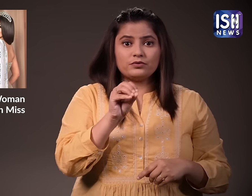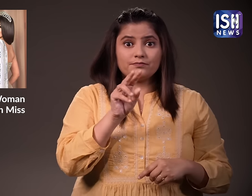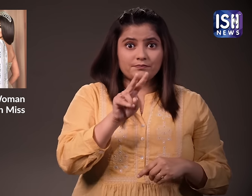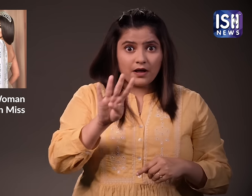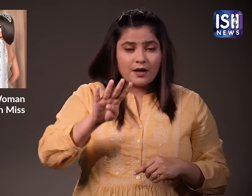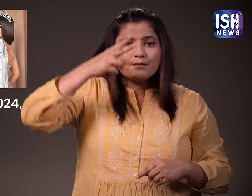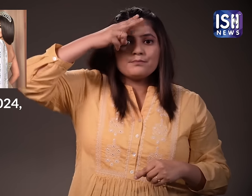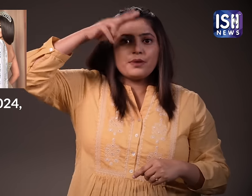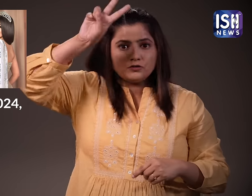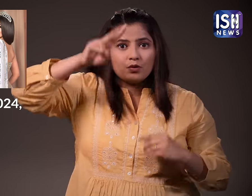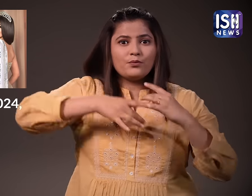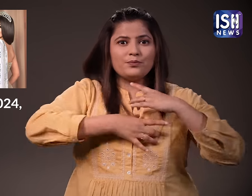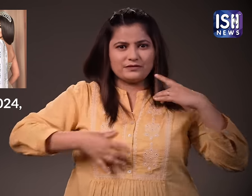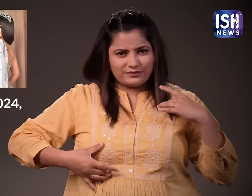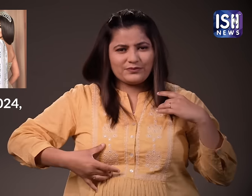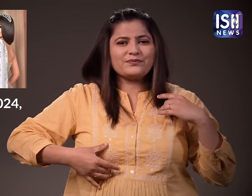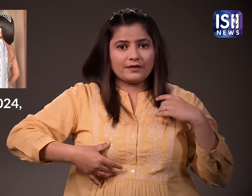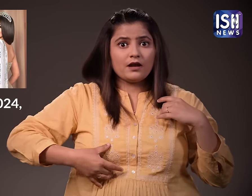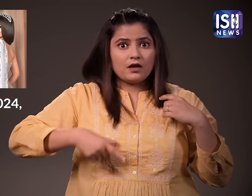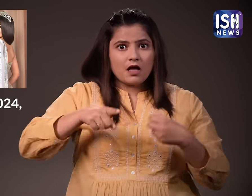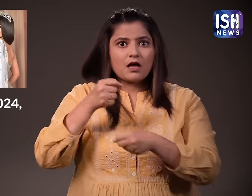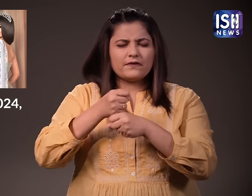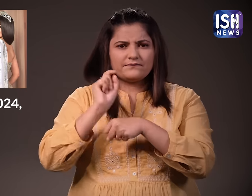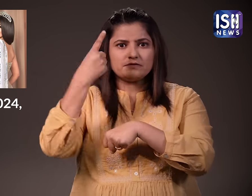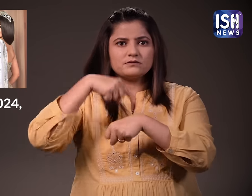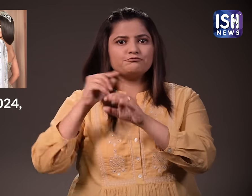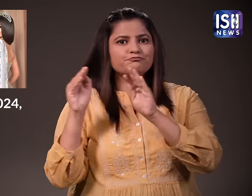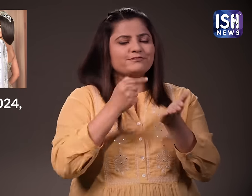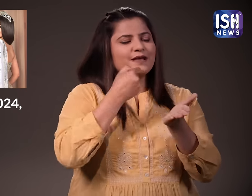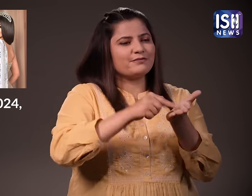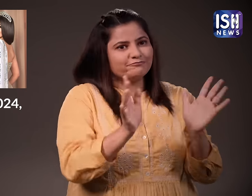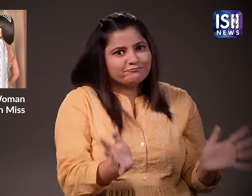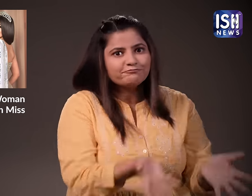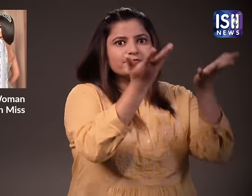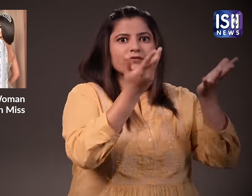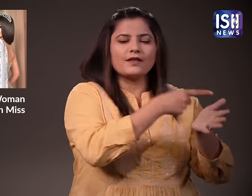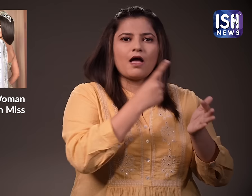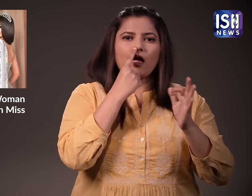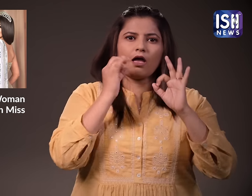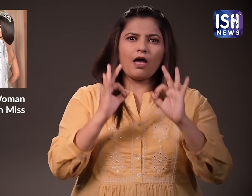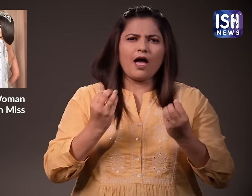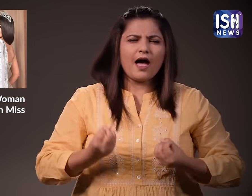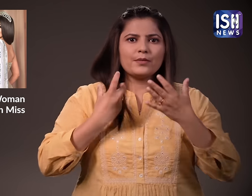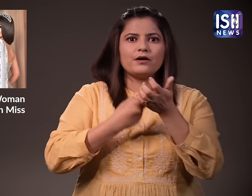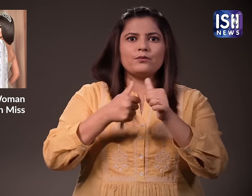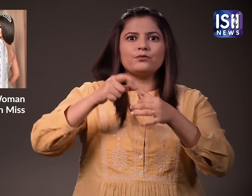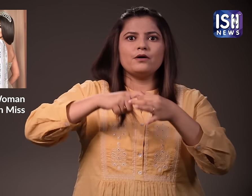2024 is being held in Mexico. For the first time, Saudi Arabia is officially supporting their